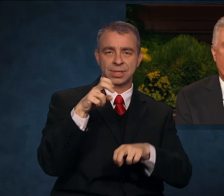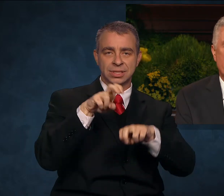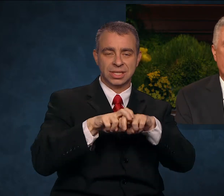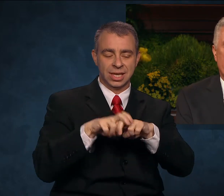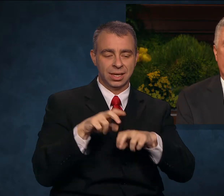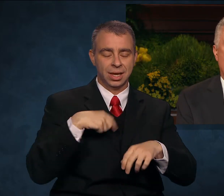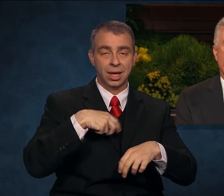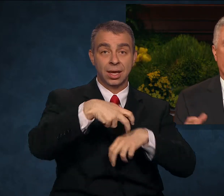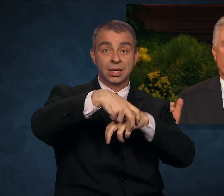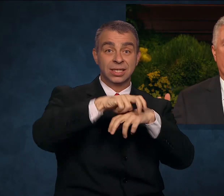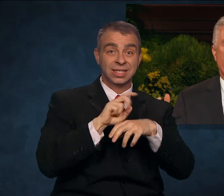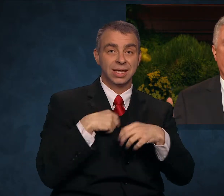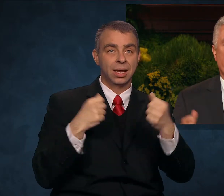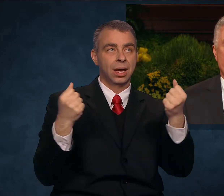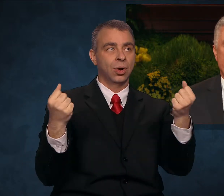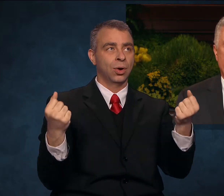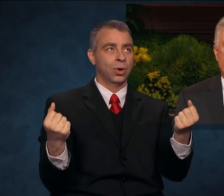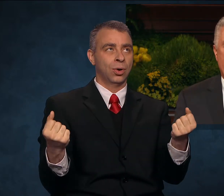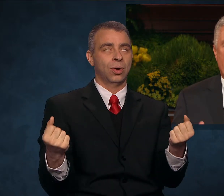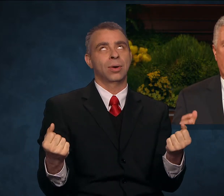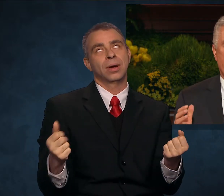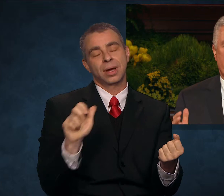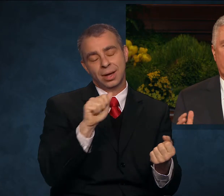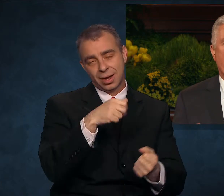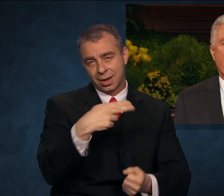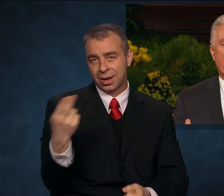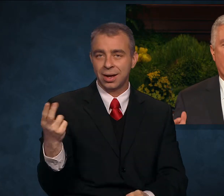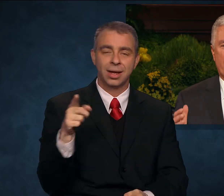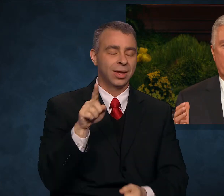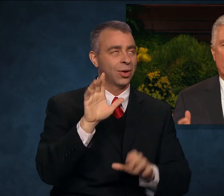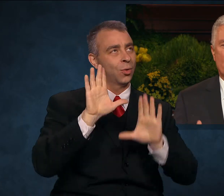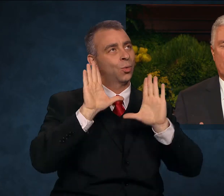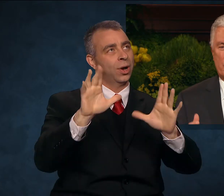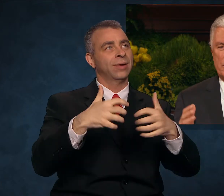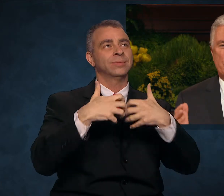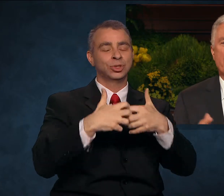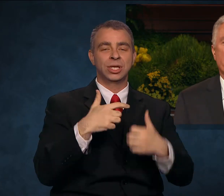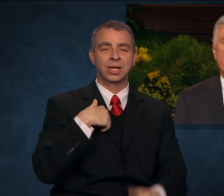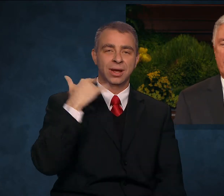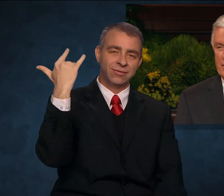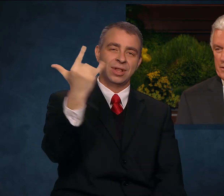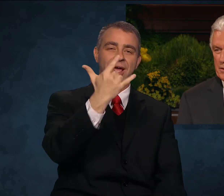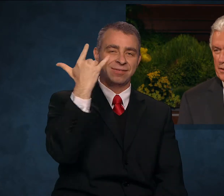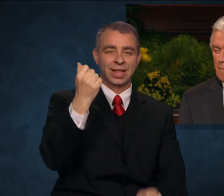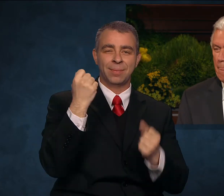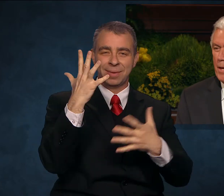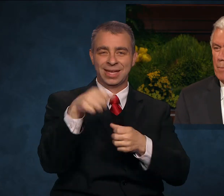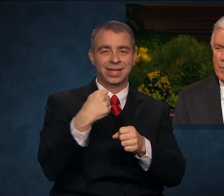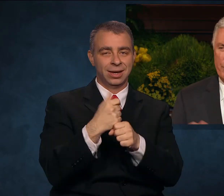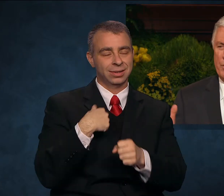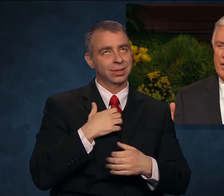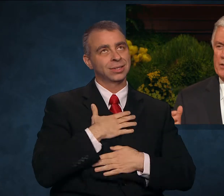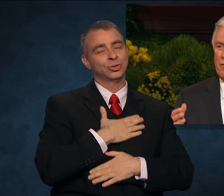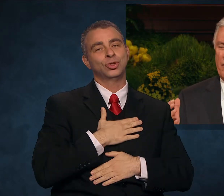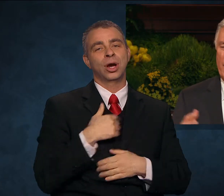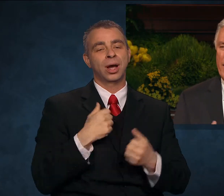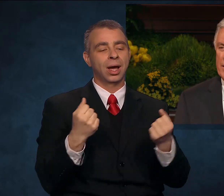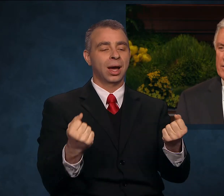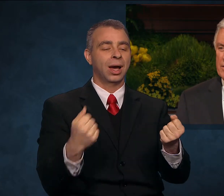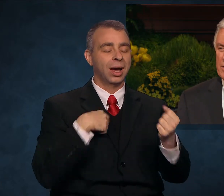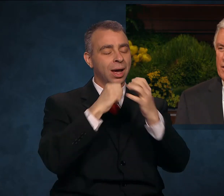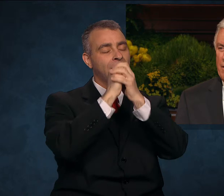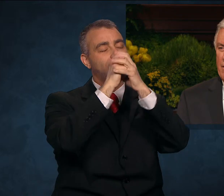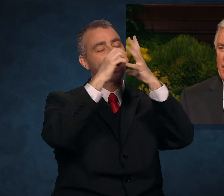at the helm of a wonderful flying machine like the kind I had flown for so many years. The memories of